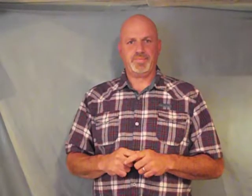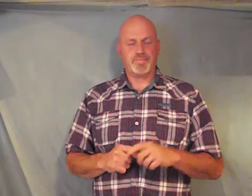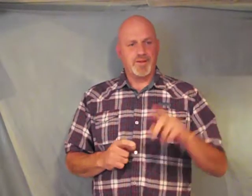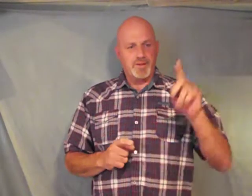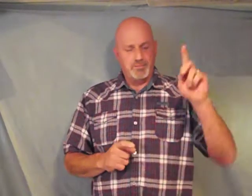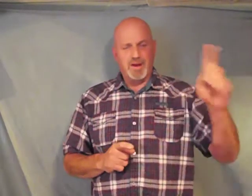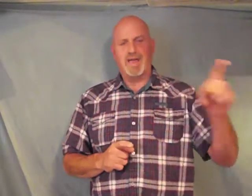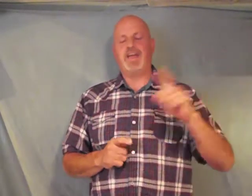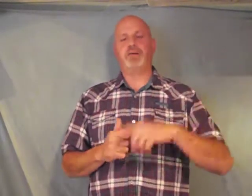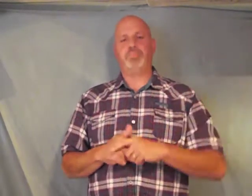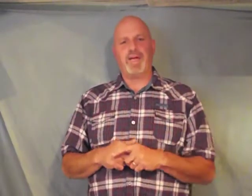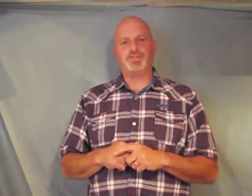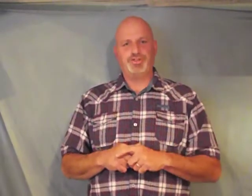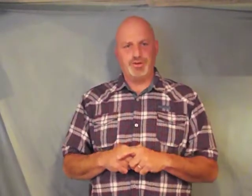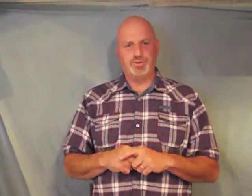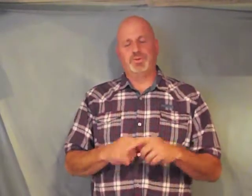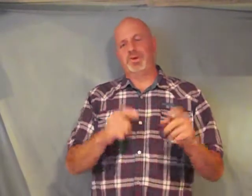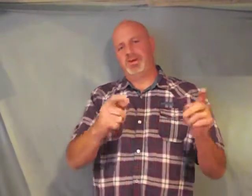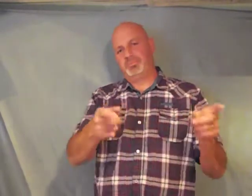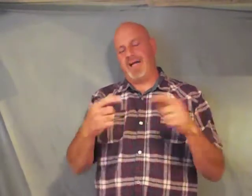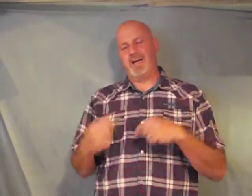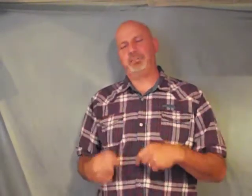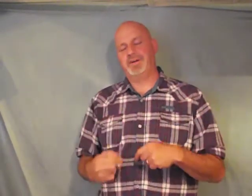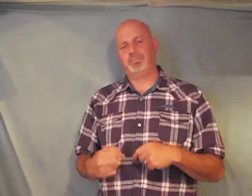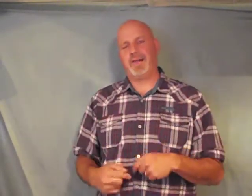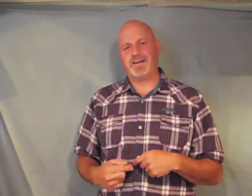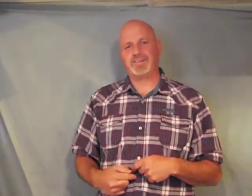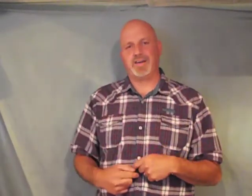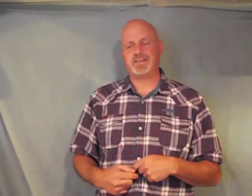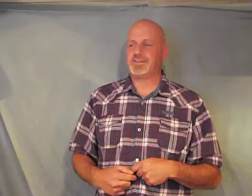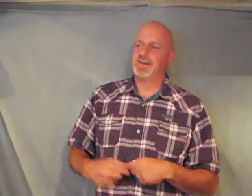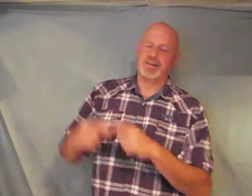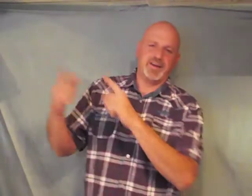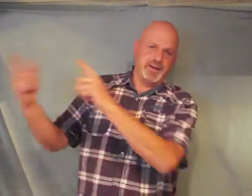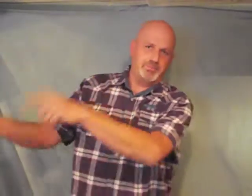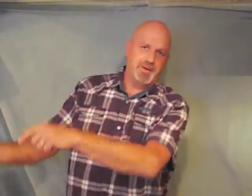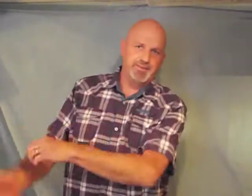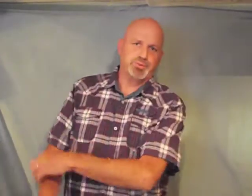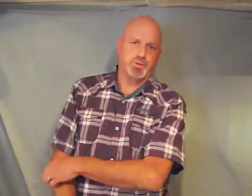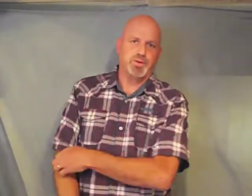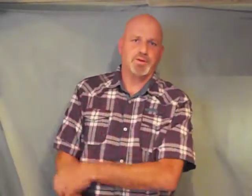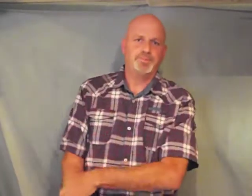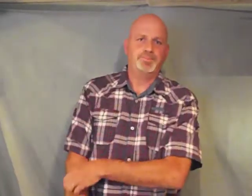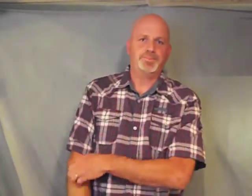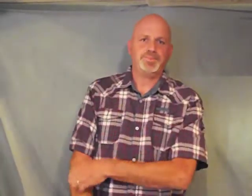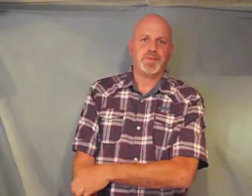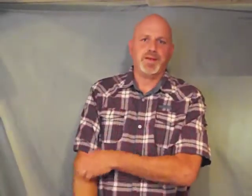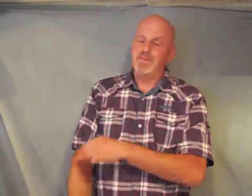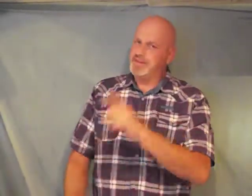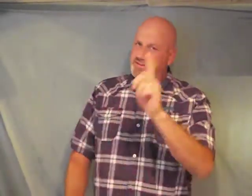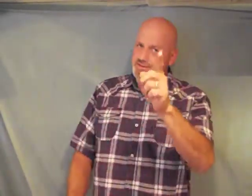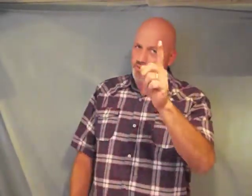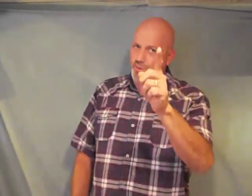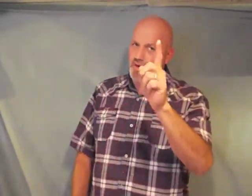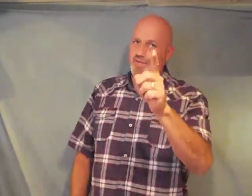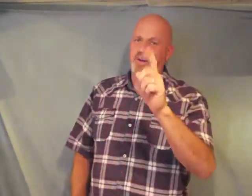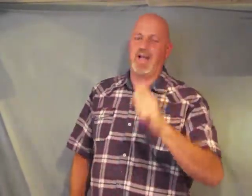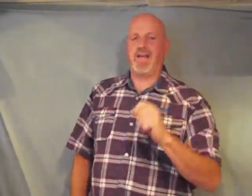but let him bless you by helping to bless us to help bless the world this is a one of a kind